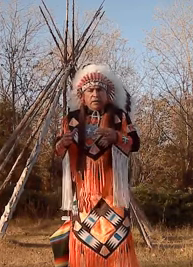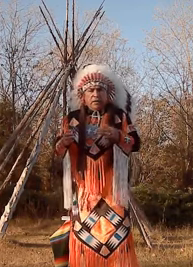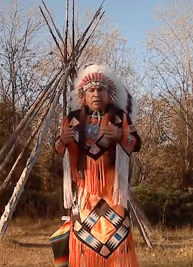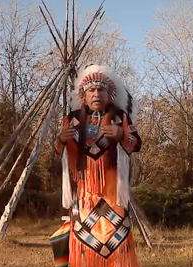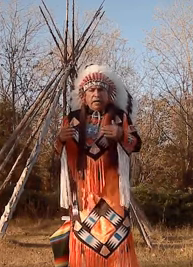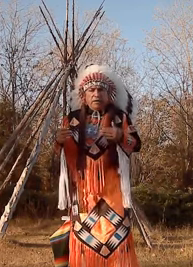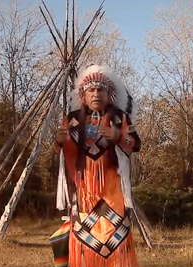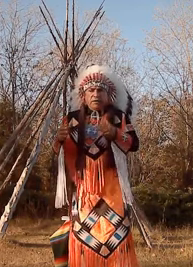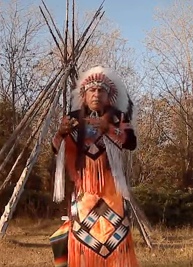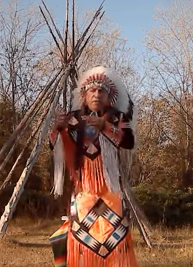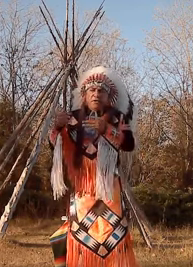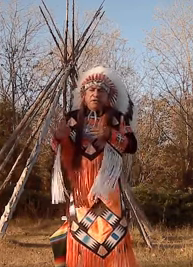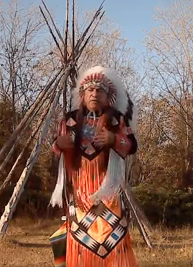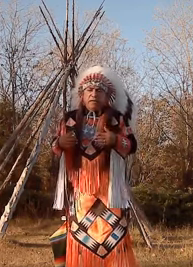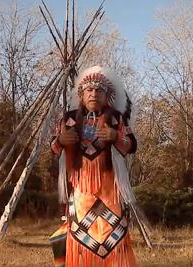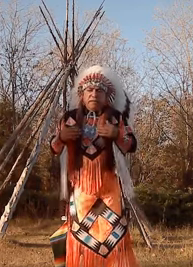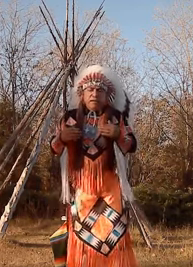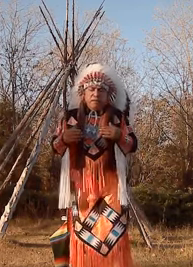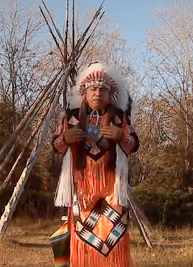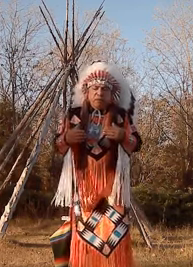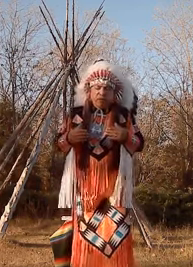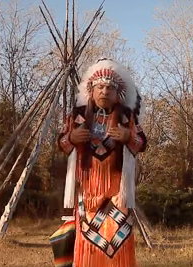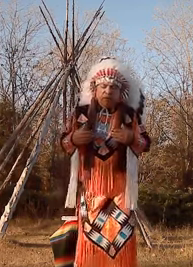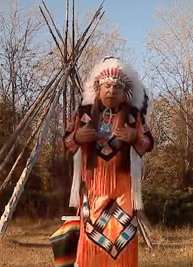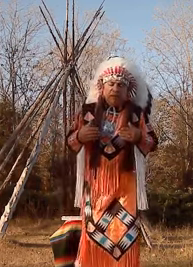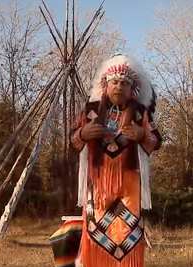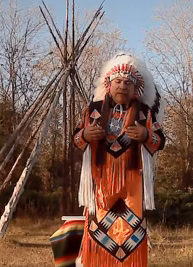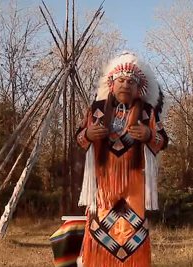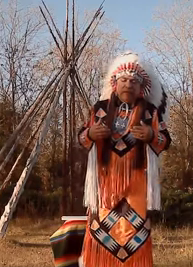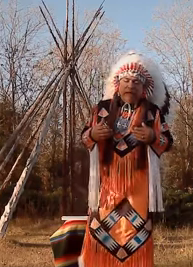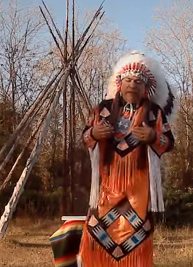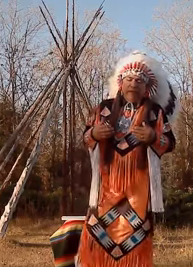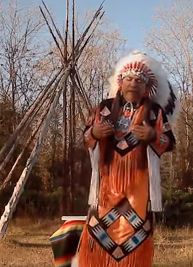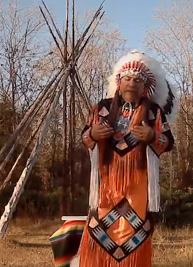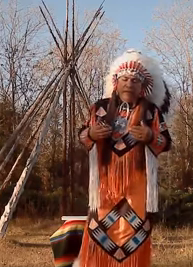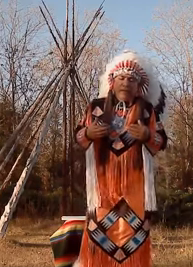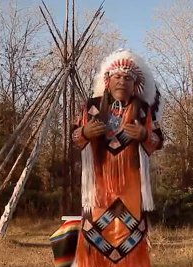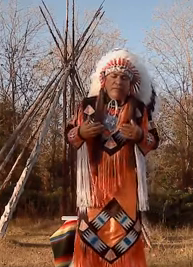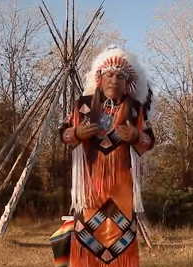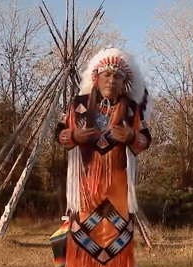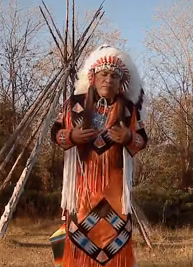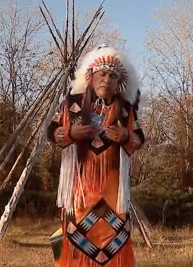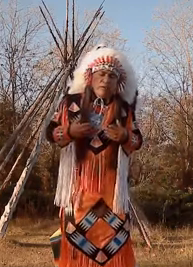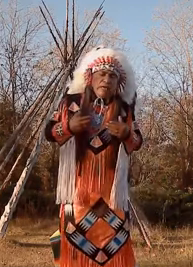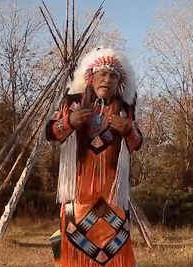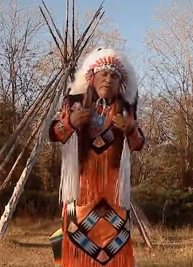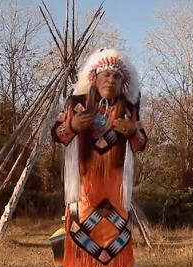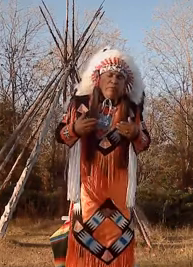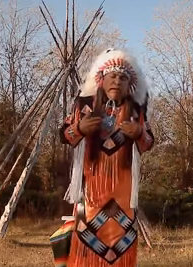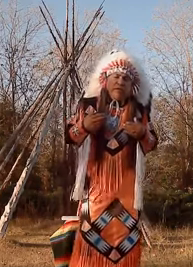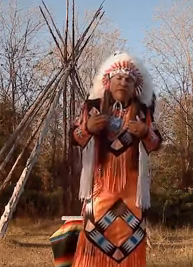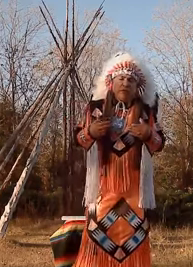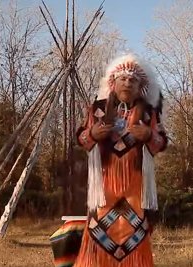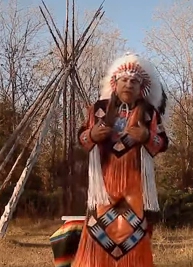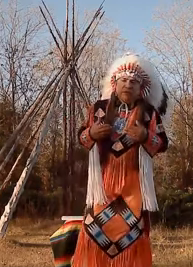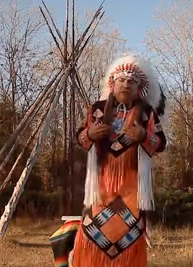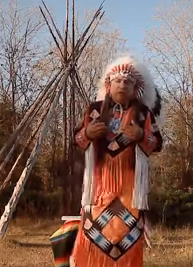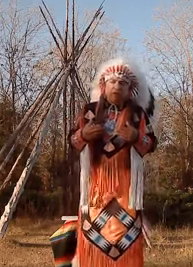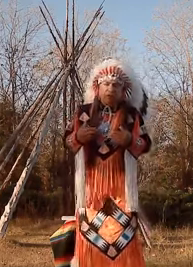and and sometimes you know uh for uh laughter um we have we have expressions for laughter